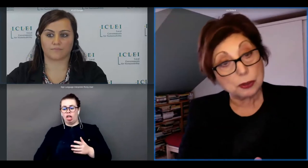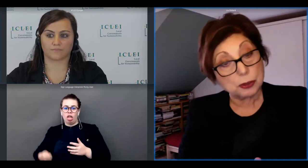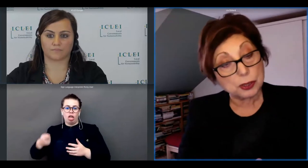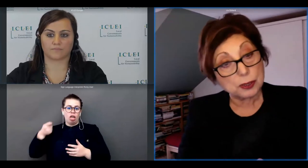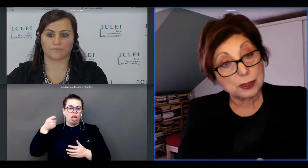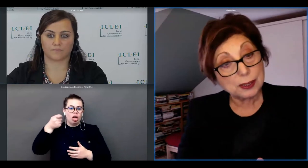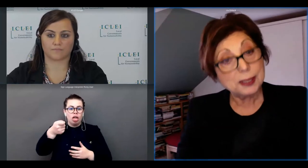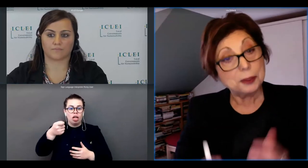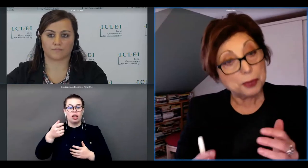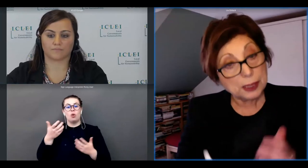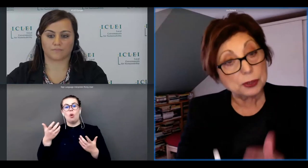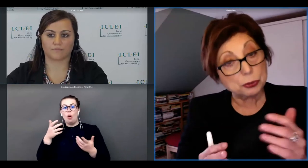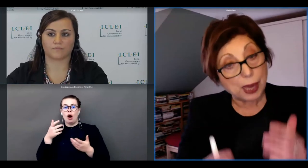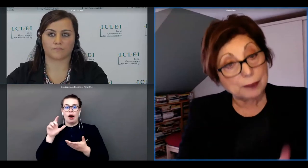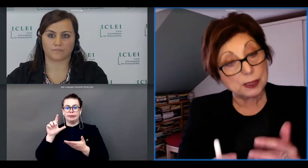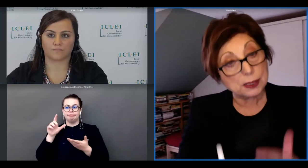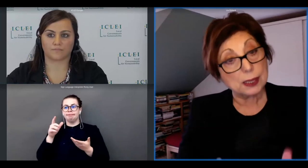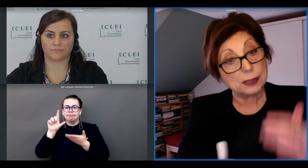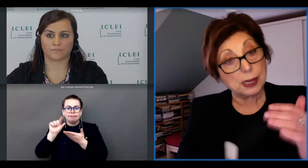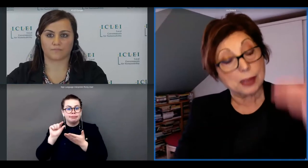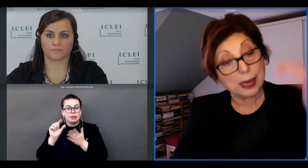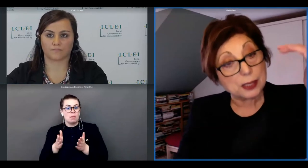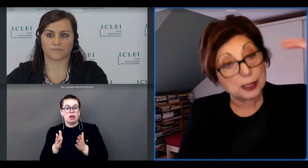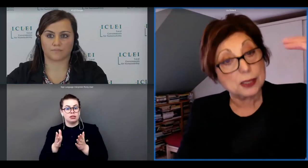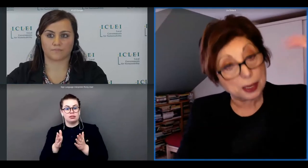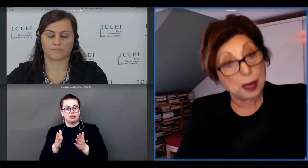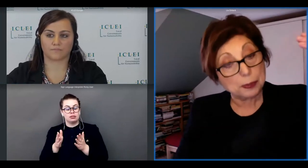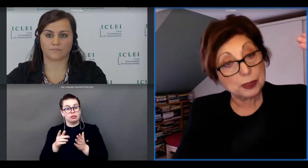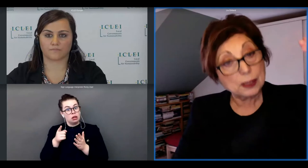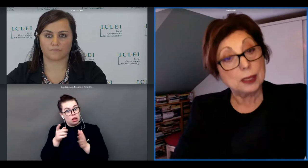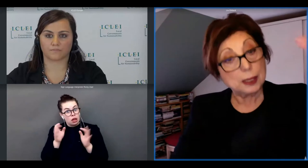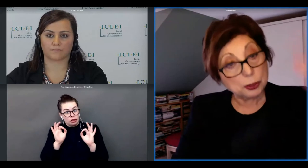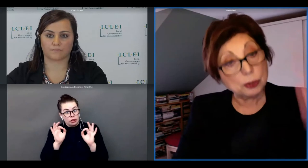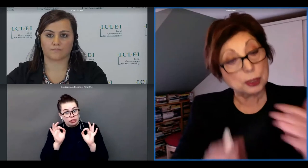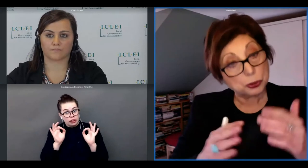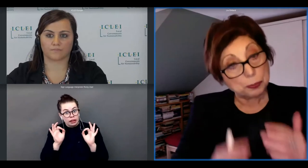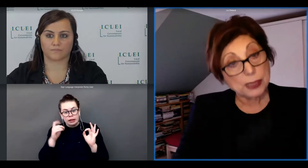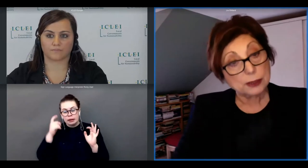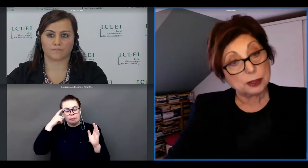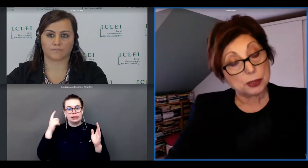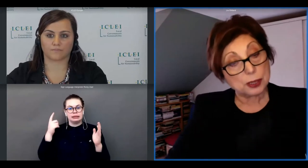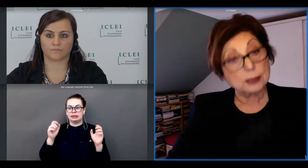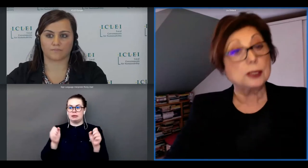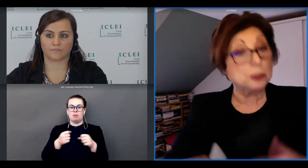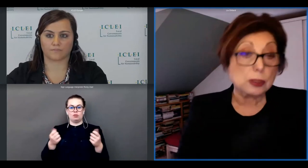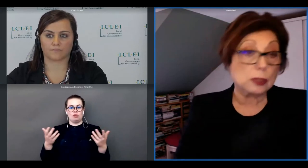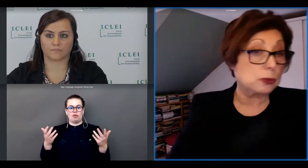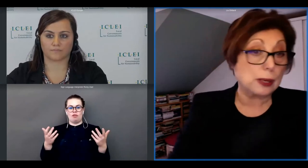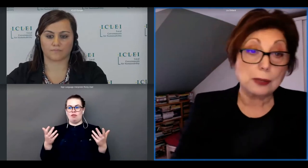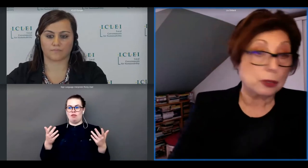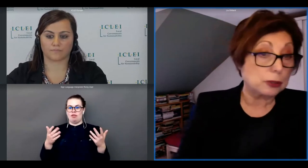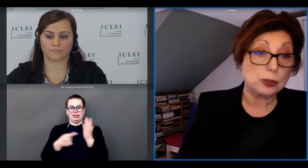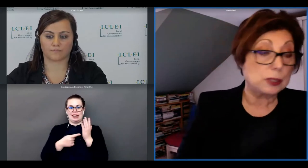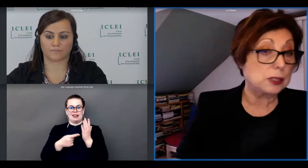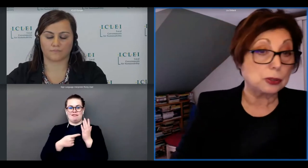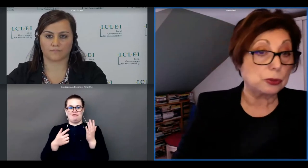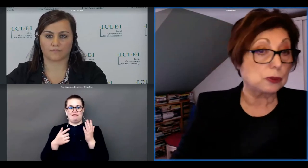low cost we need to understand that as a key step in order to build the society in order to allow